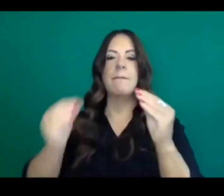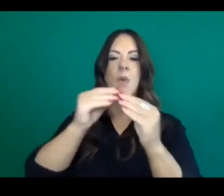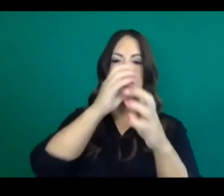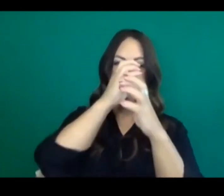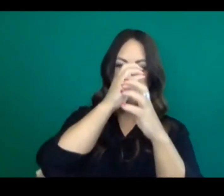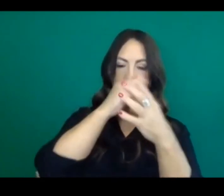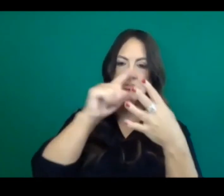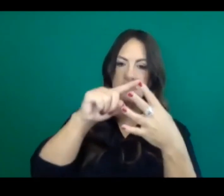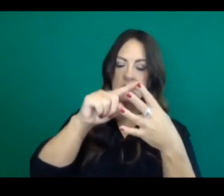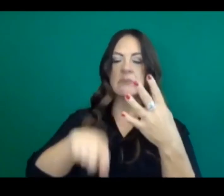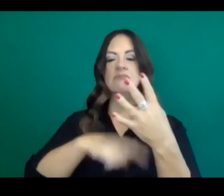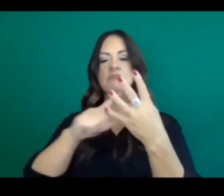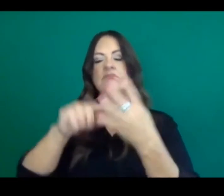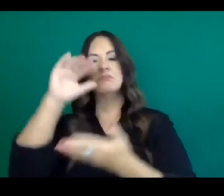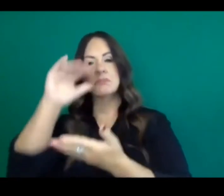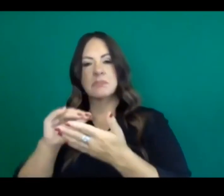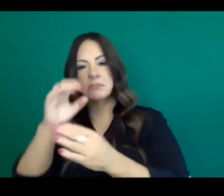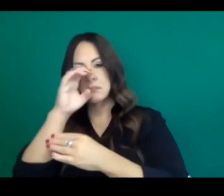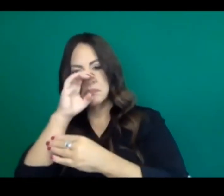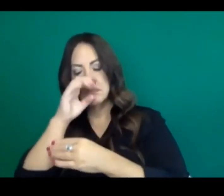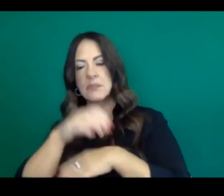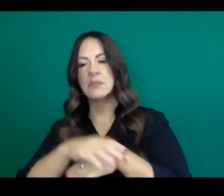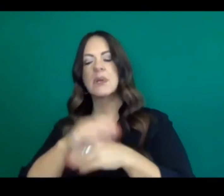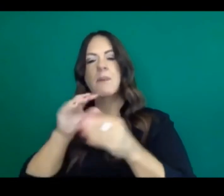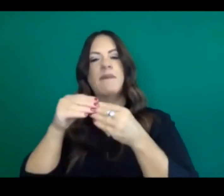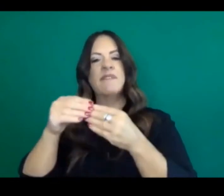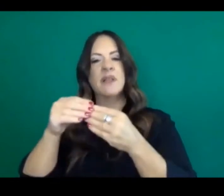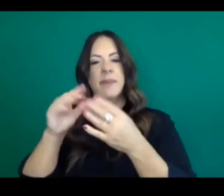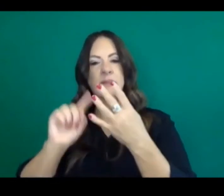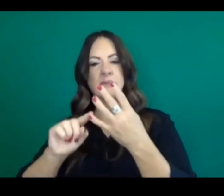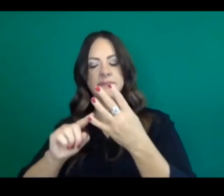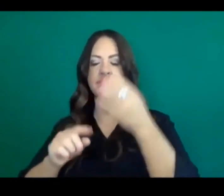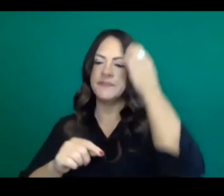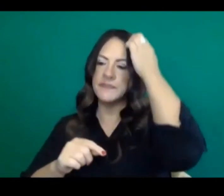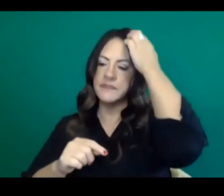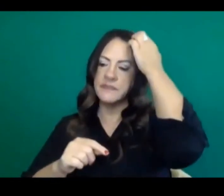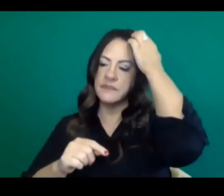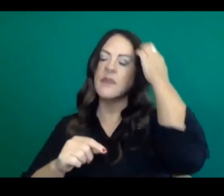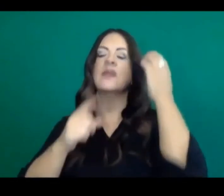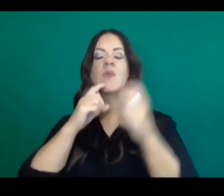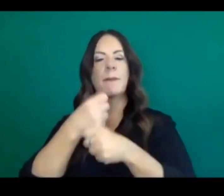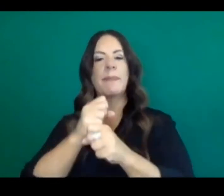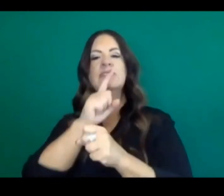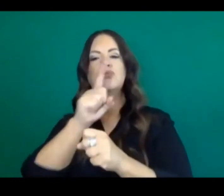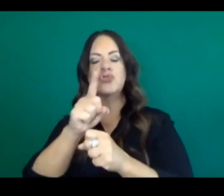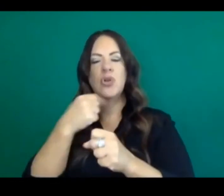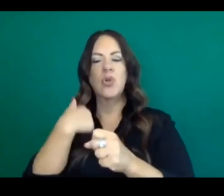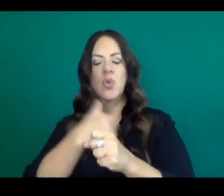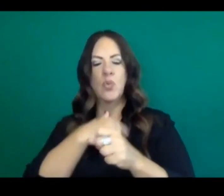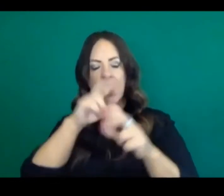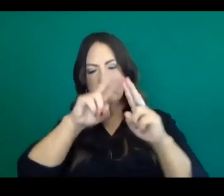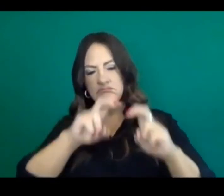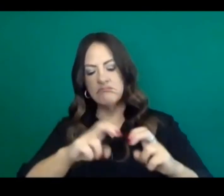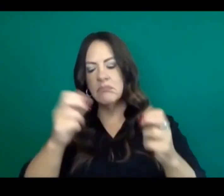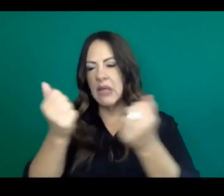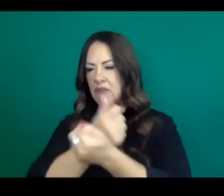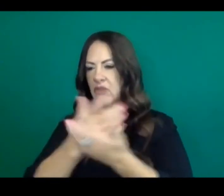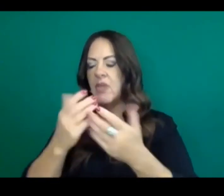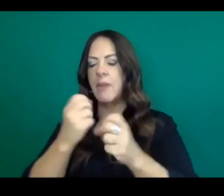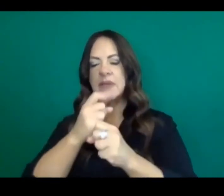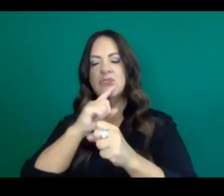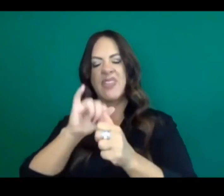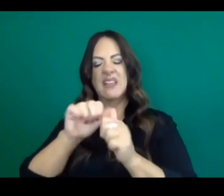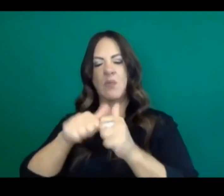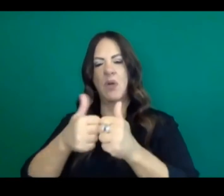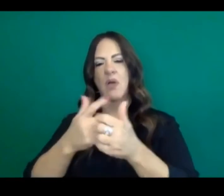advance forward our state with our strong public health and economic health in mind. Fiona